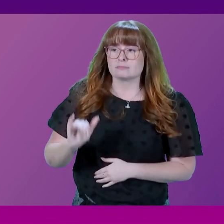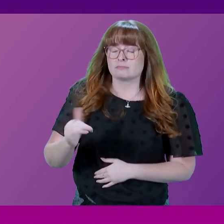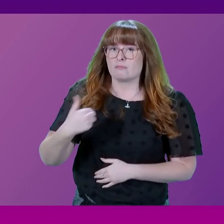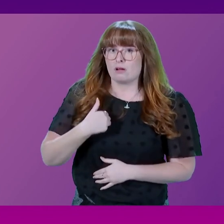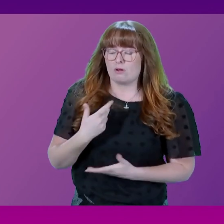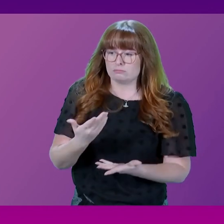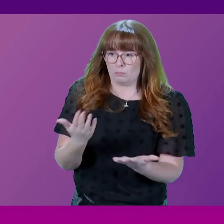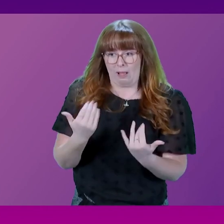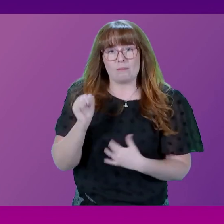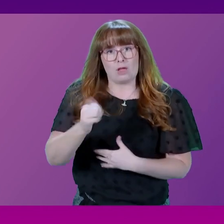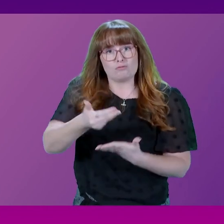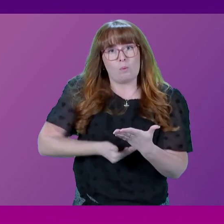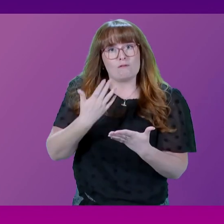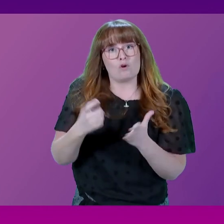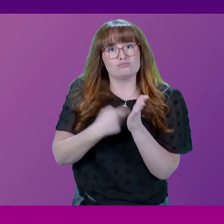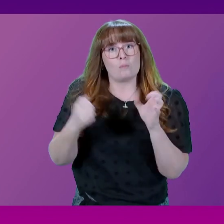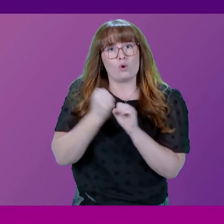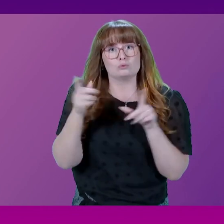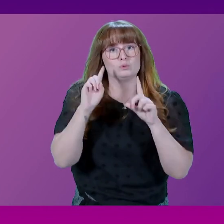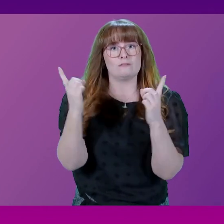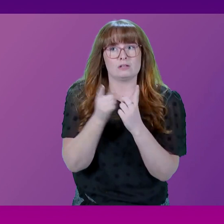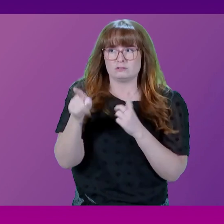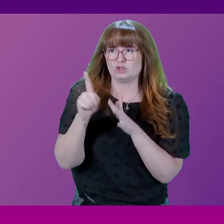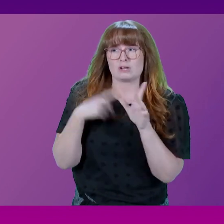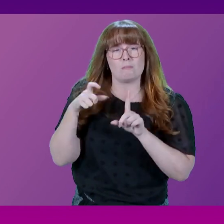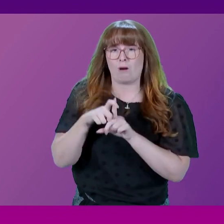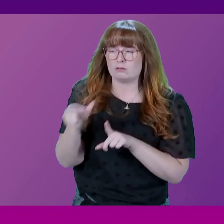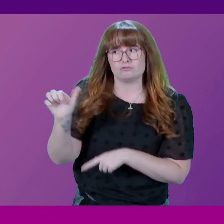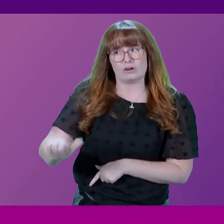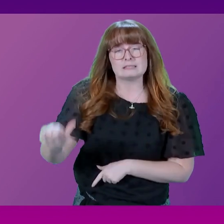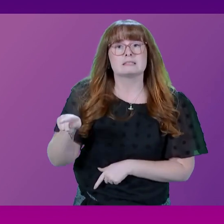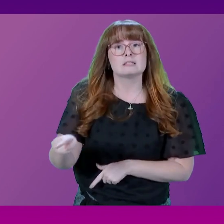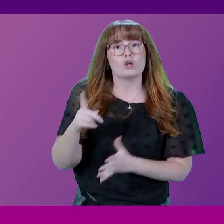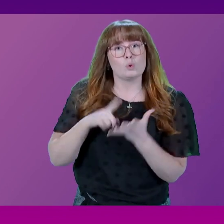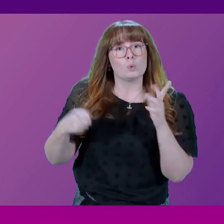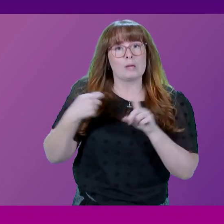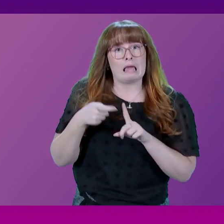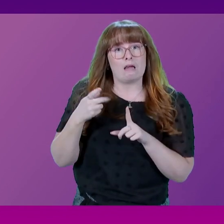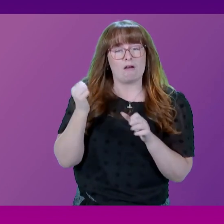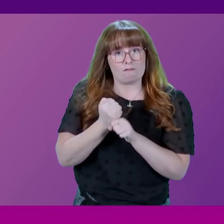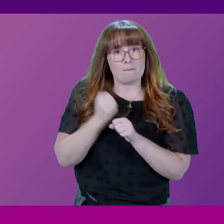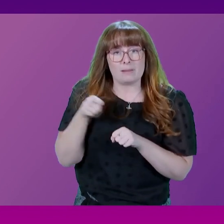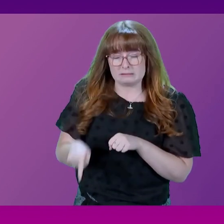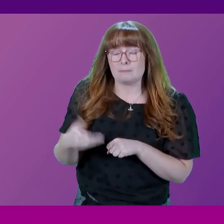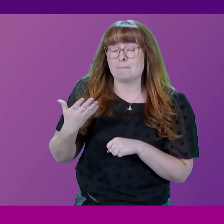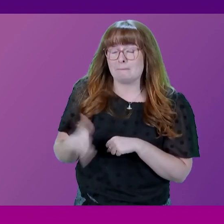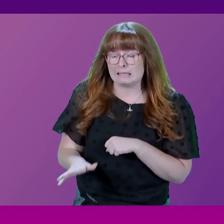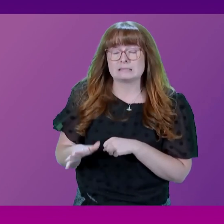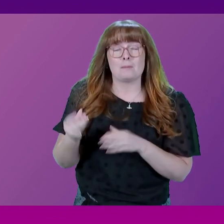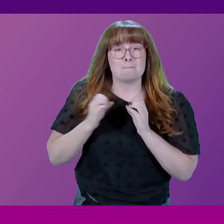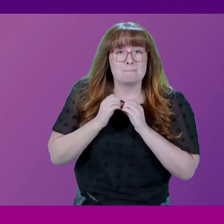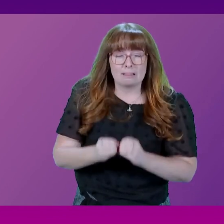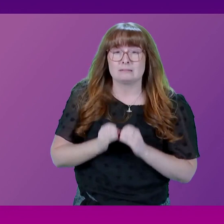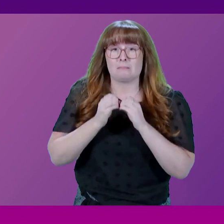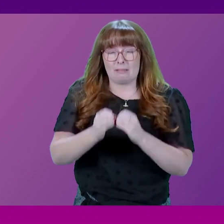from Robert Gordon University. Jackie Dunbar is absolutely right. UK Governments, successive UK Governments, have taken billions